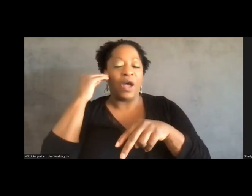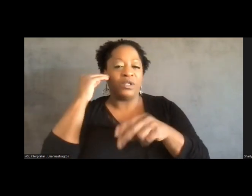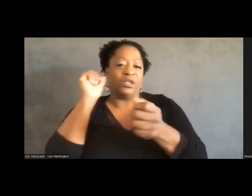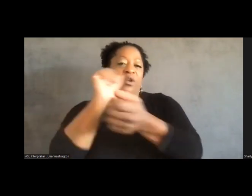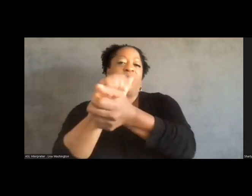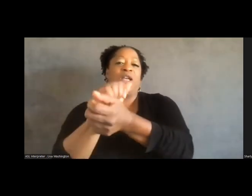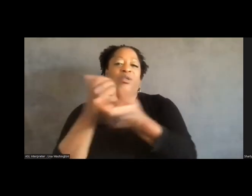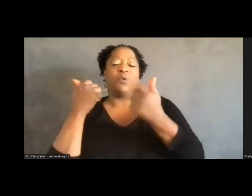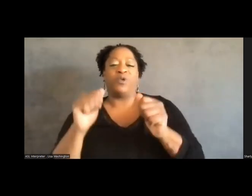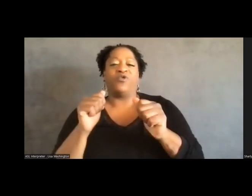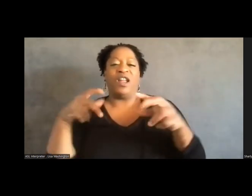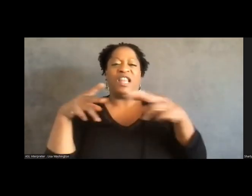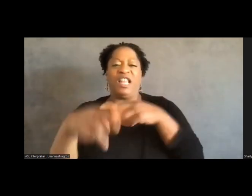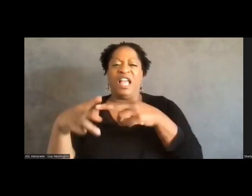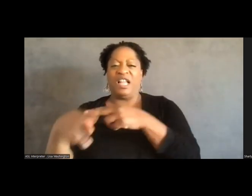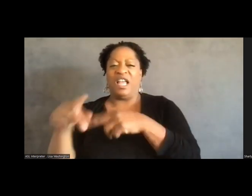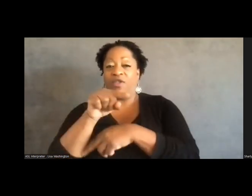that off.